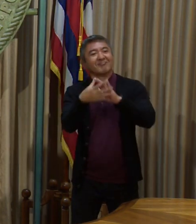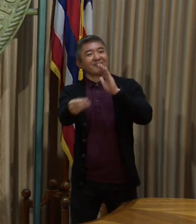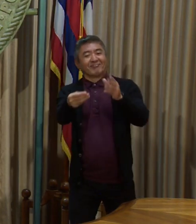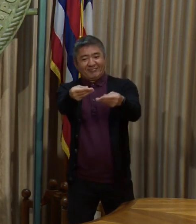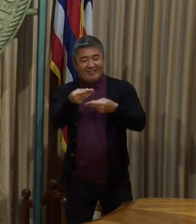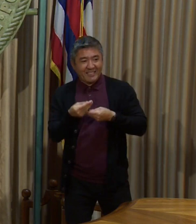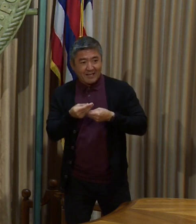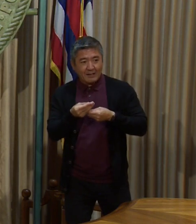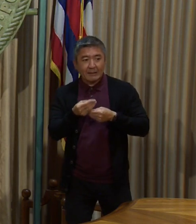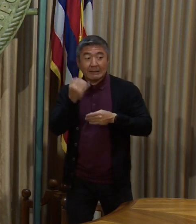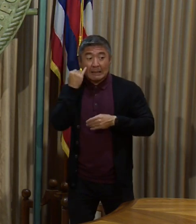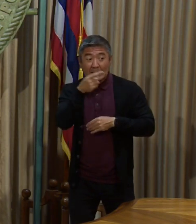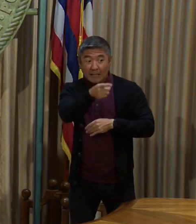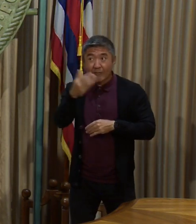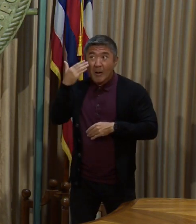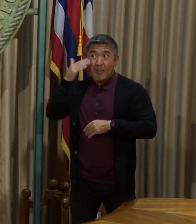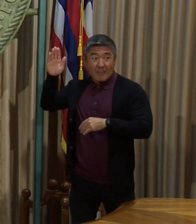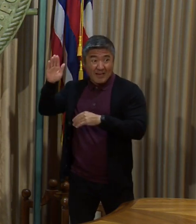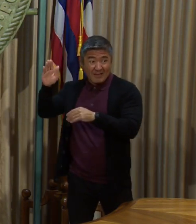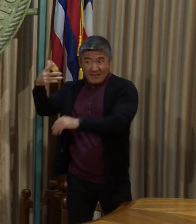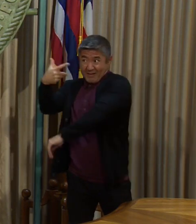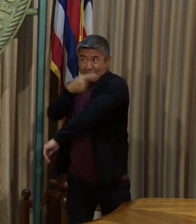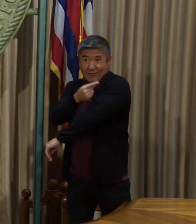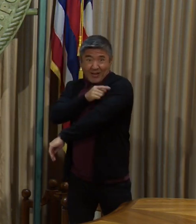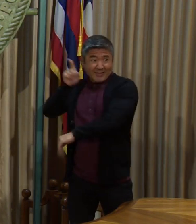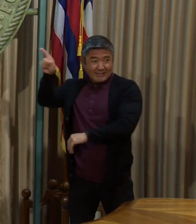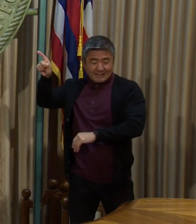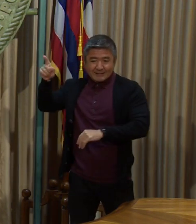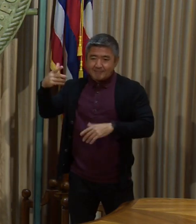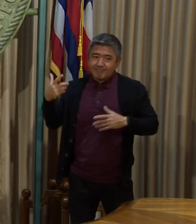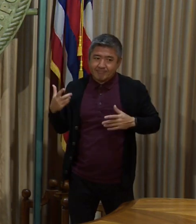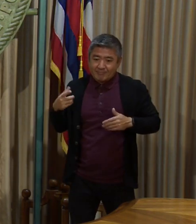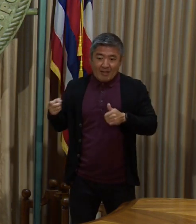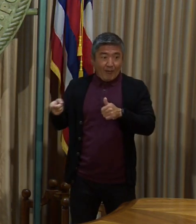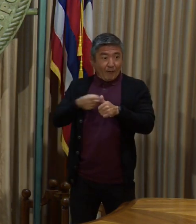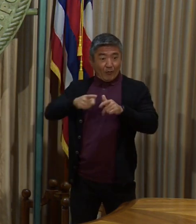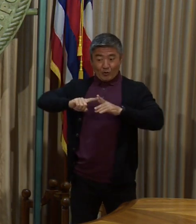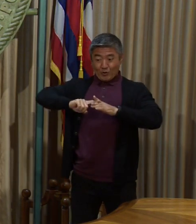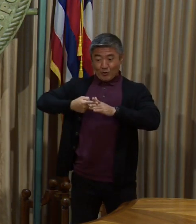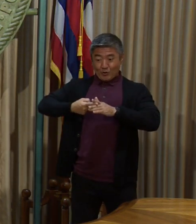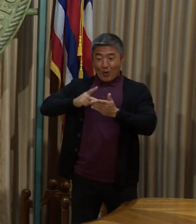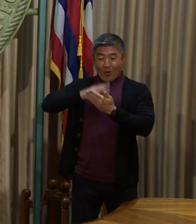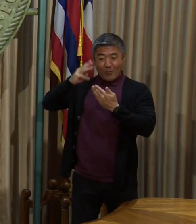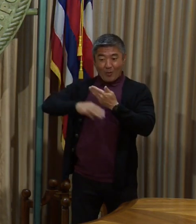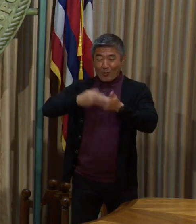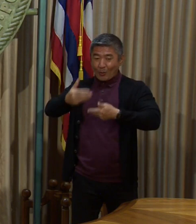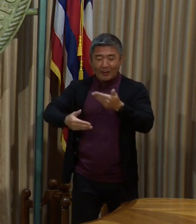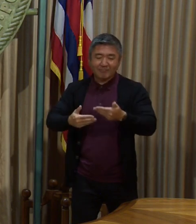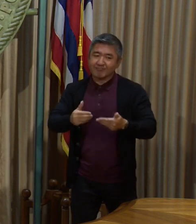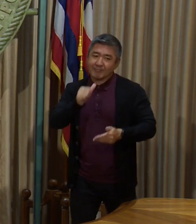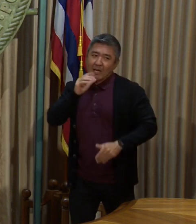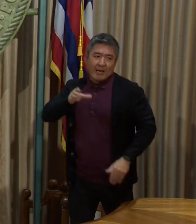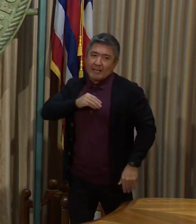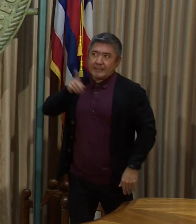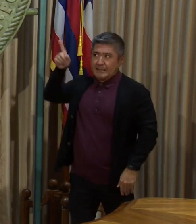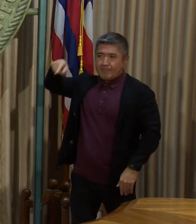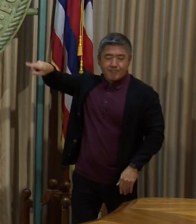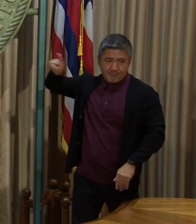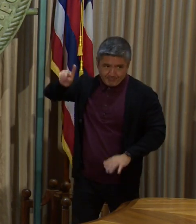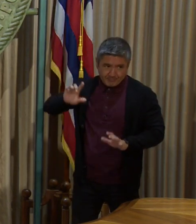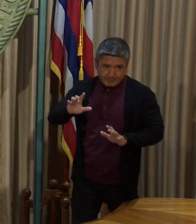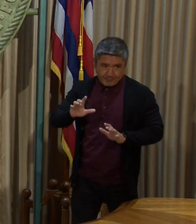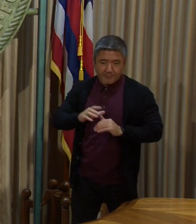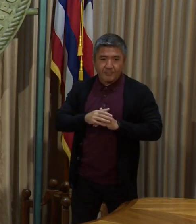got their vaccine on the mainland, they will not be qualified for this first iteration of the program. Eventually, as we move forward to